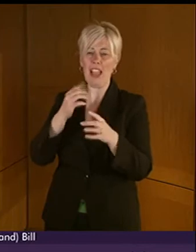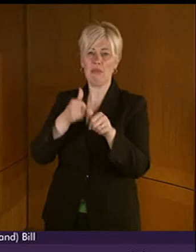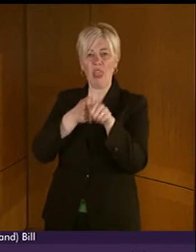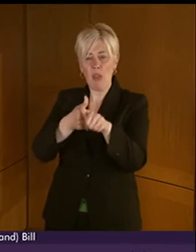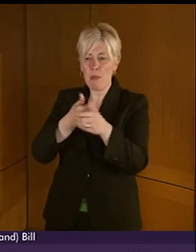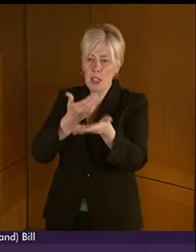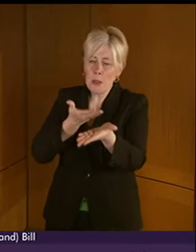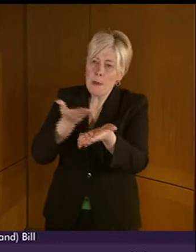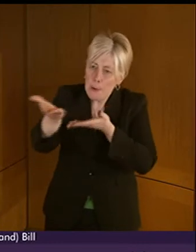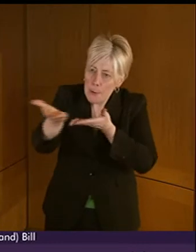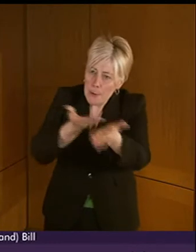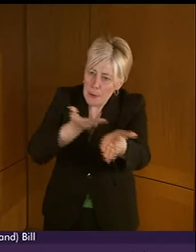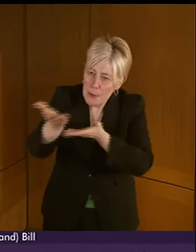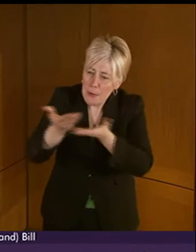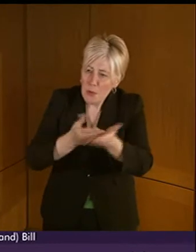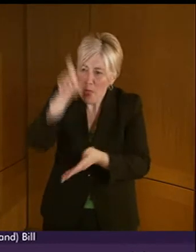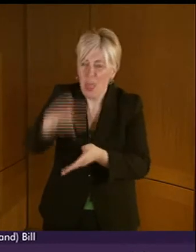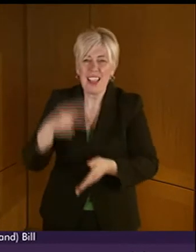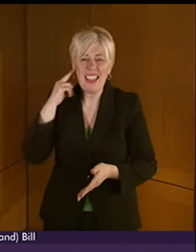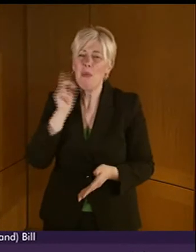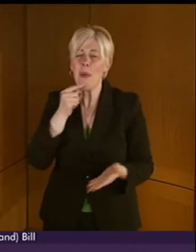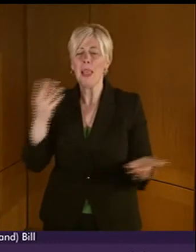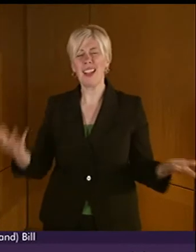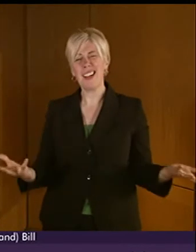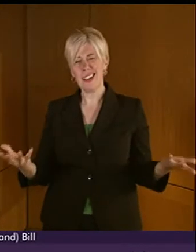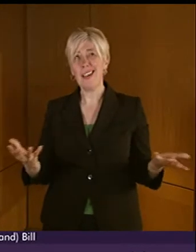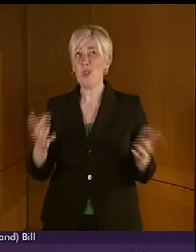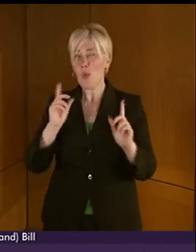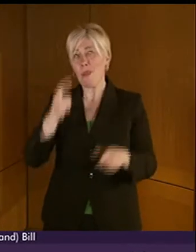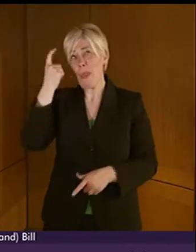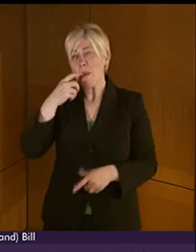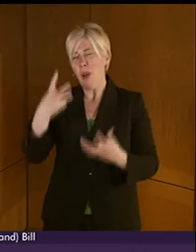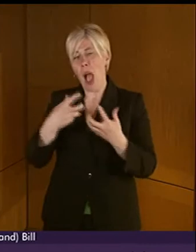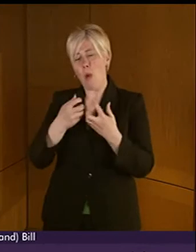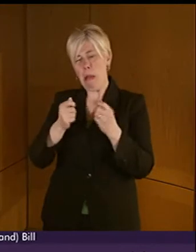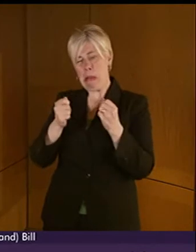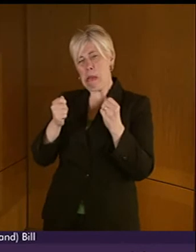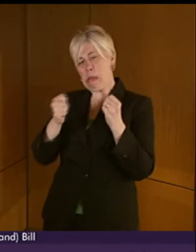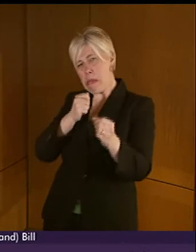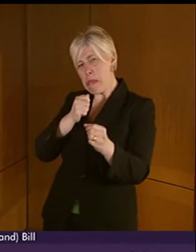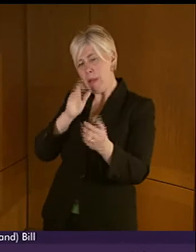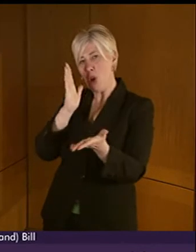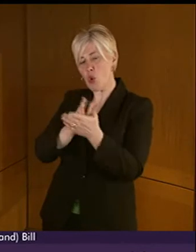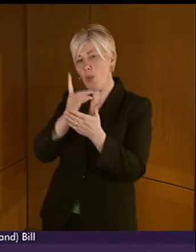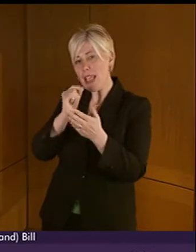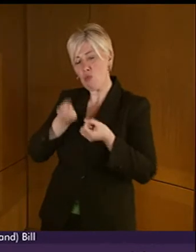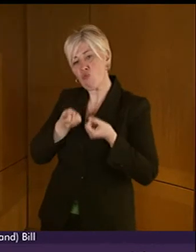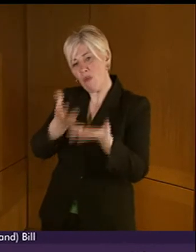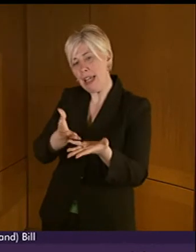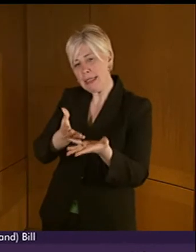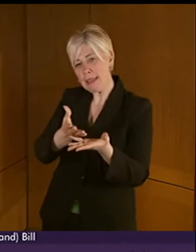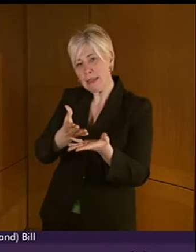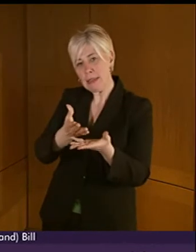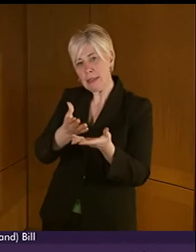there are people there who can have those conversations and provide those therapies in someone's own